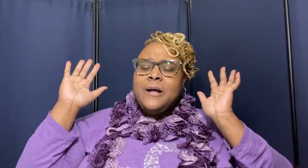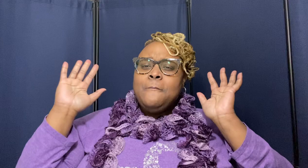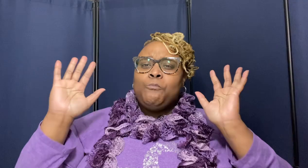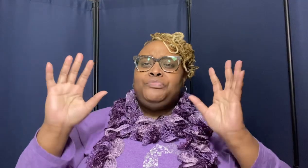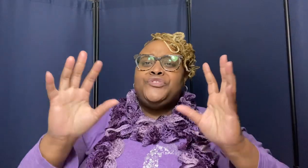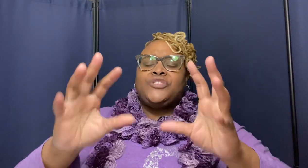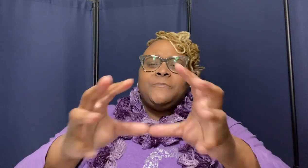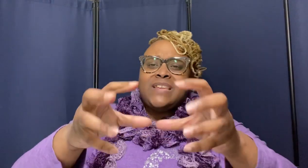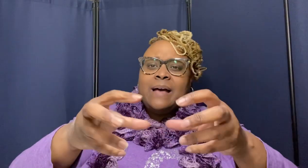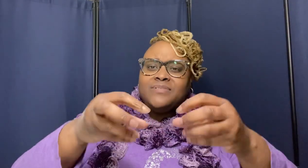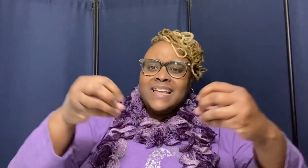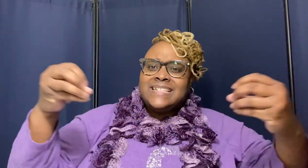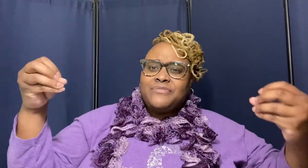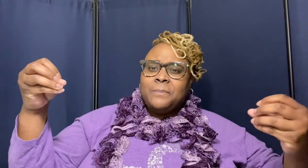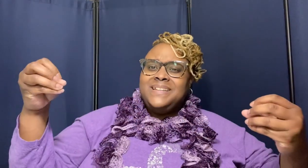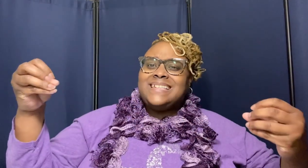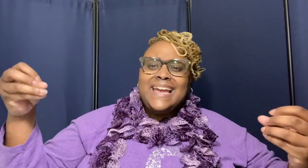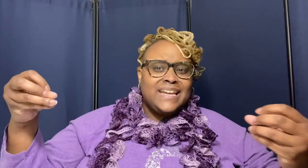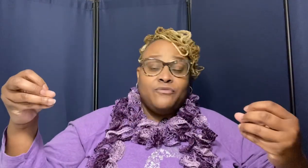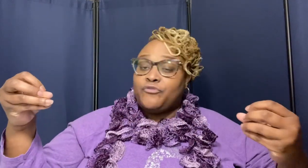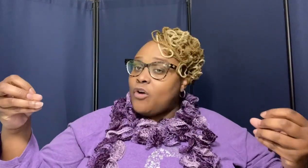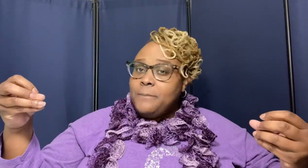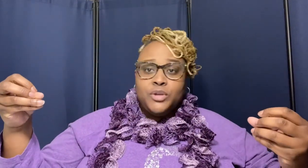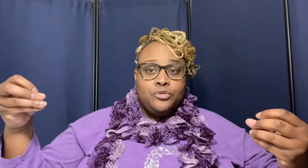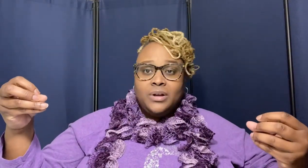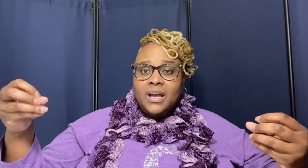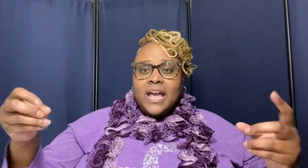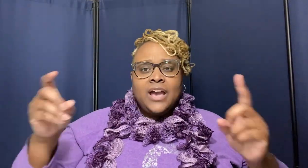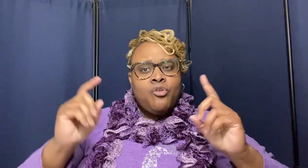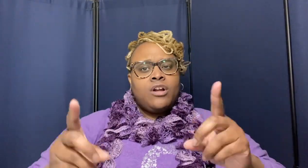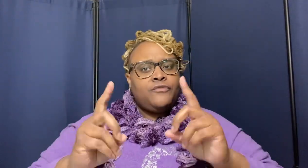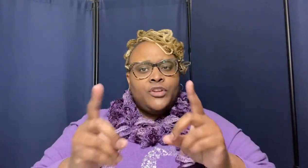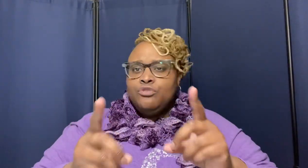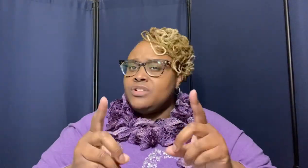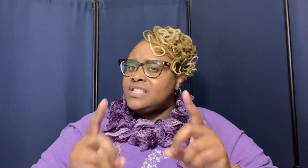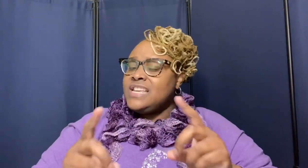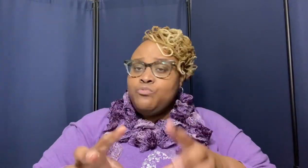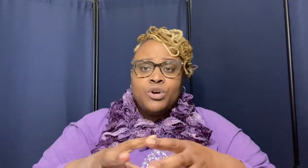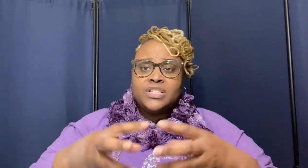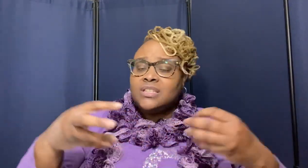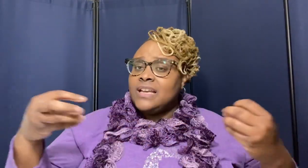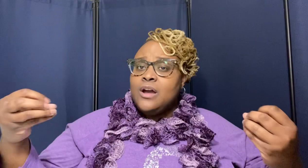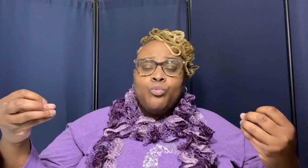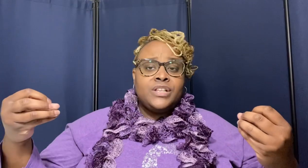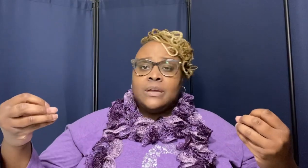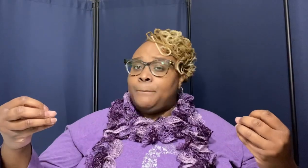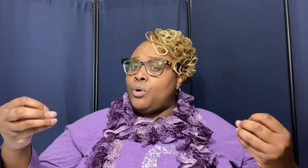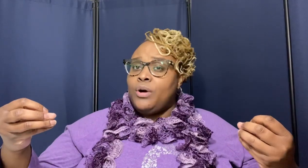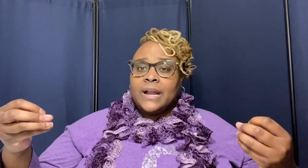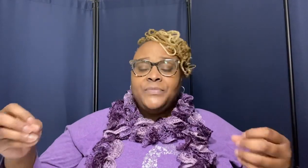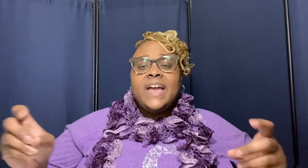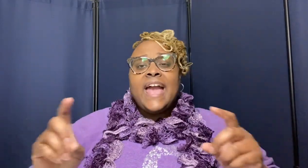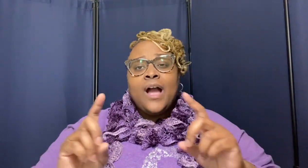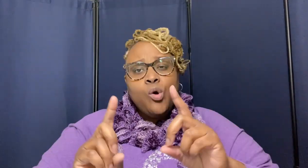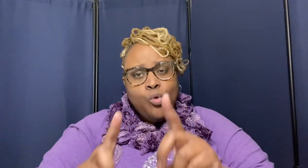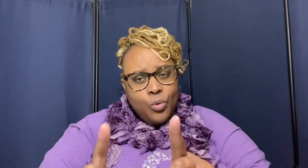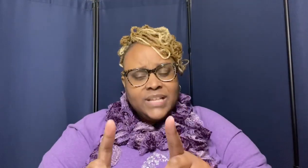sometimes things have to be taken from you in order for you to see what's the what's important and who is